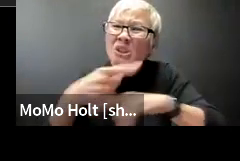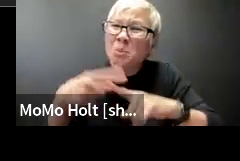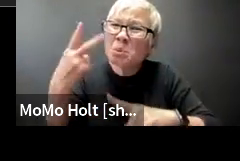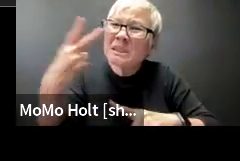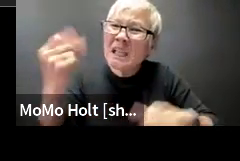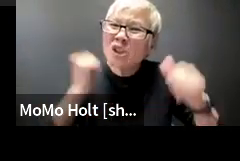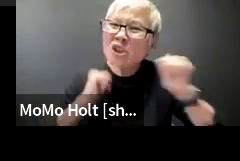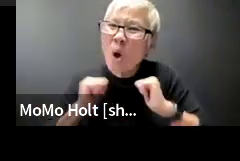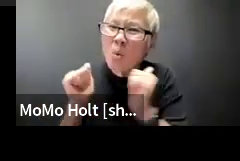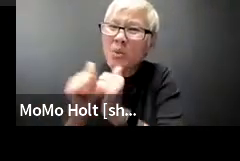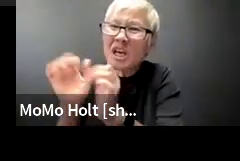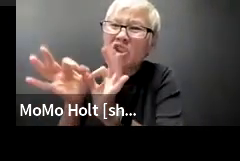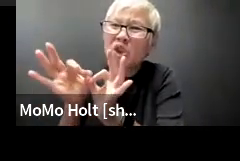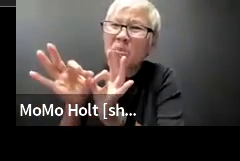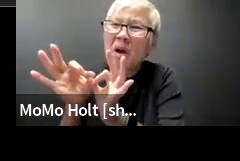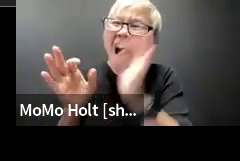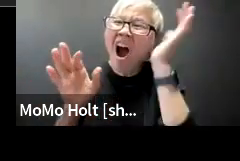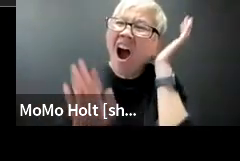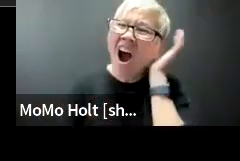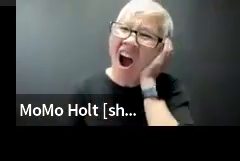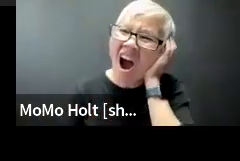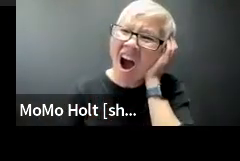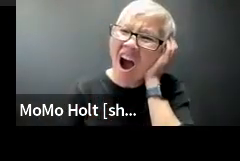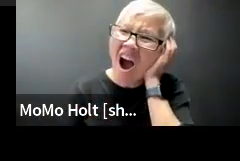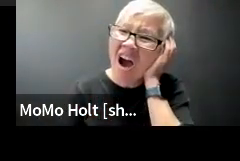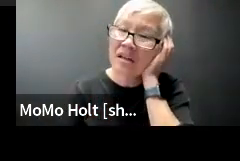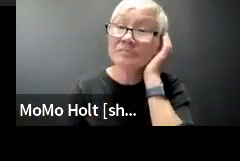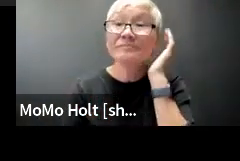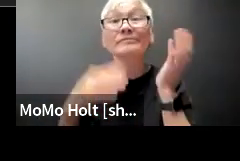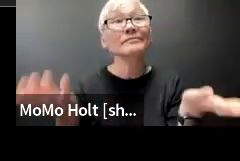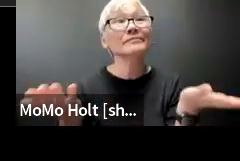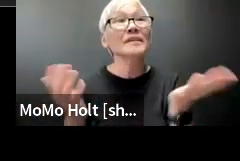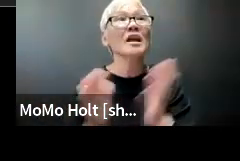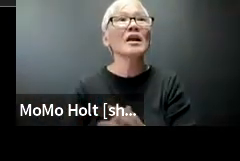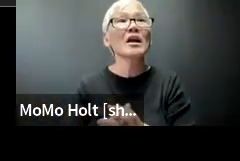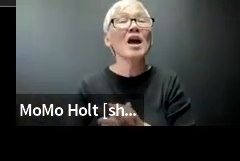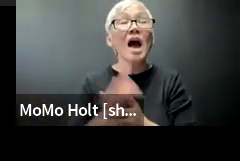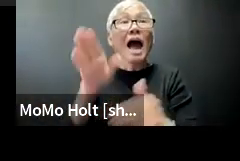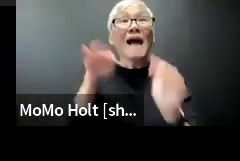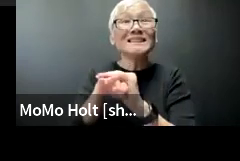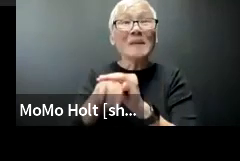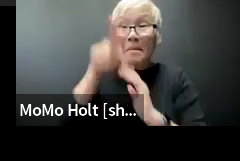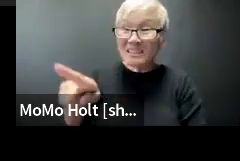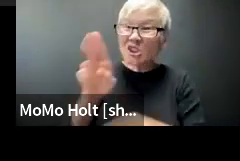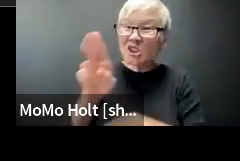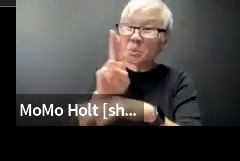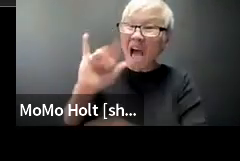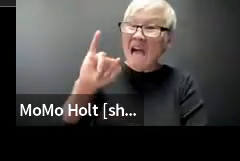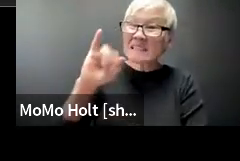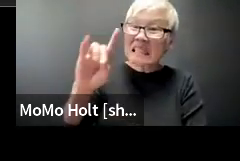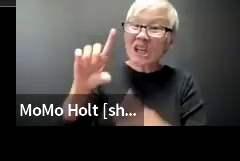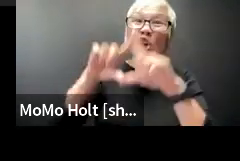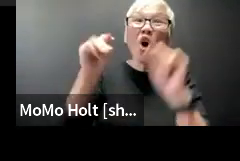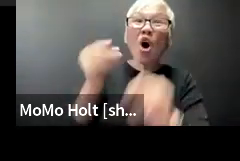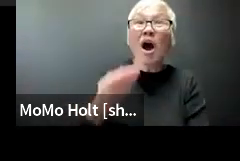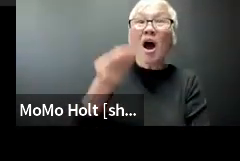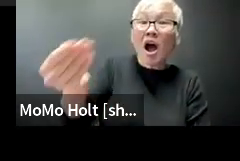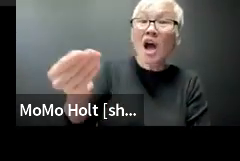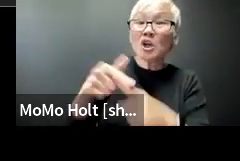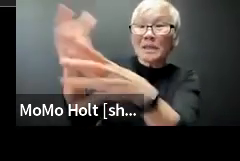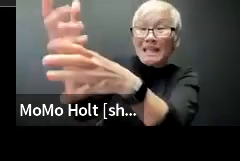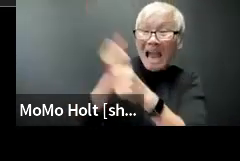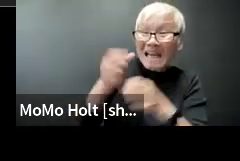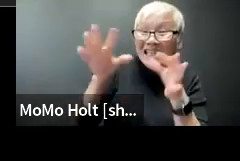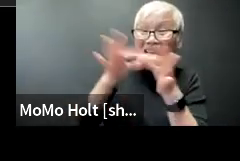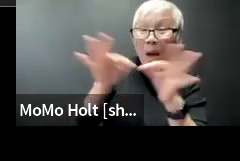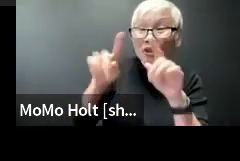but gee only on two days to see a show with interpreters what and that access